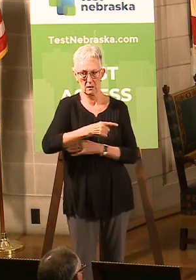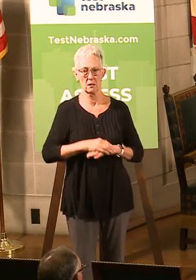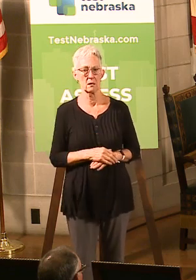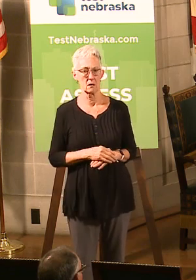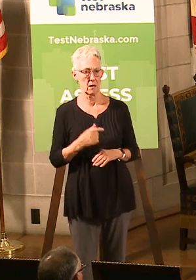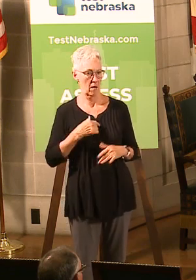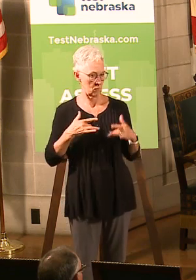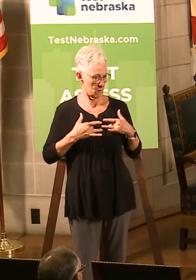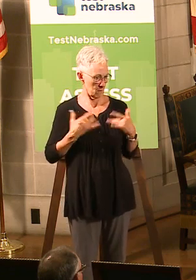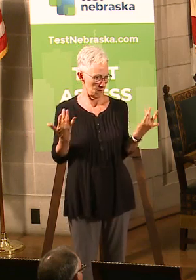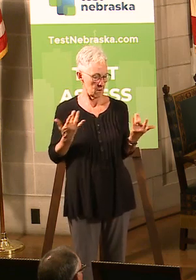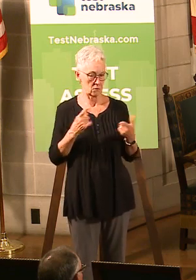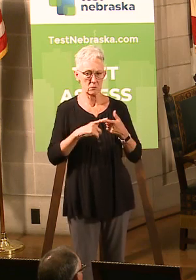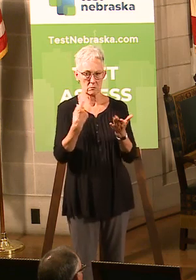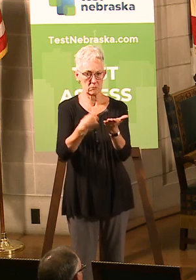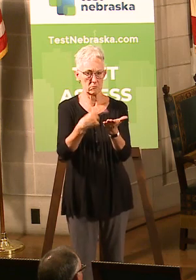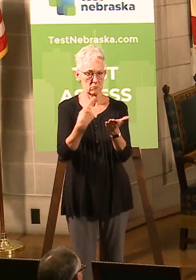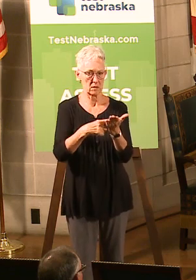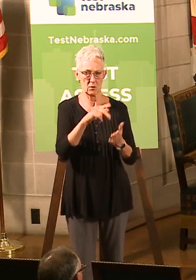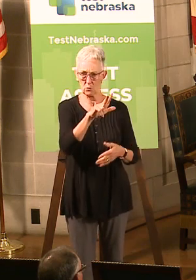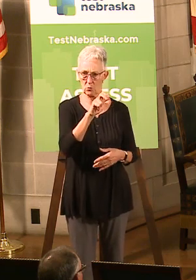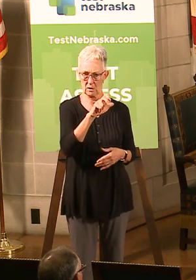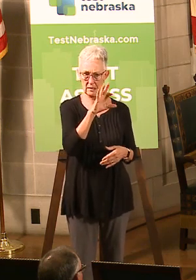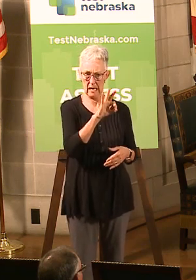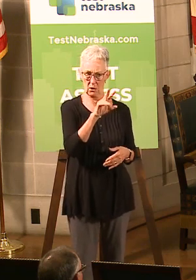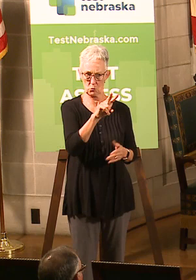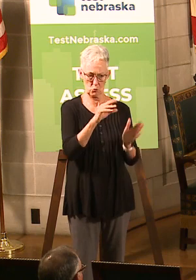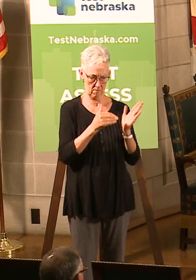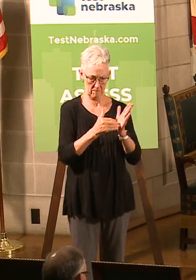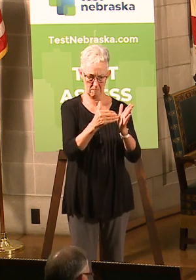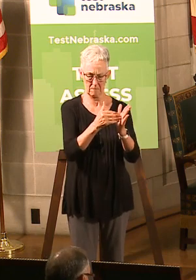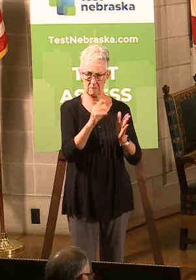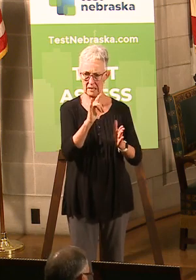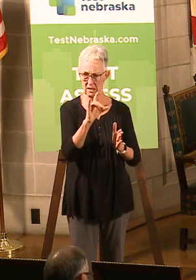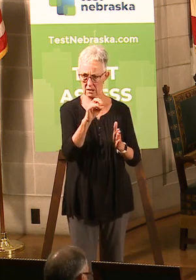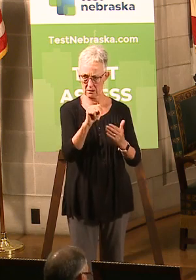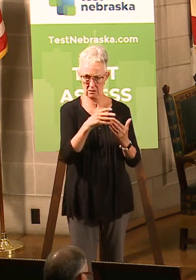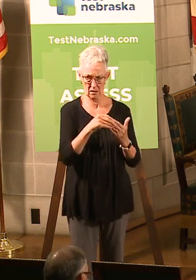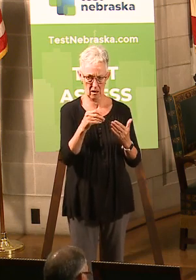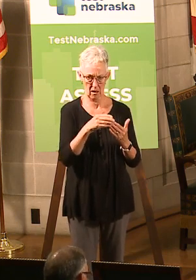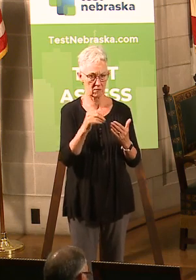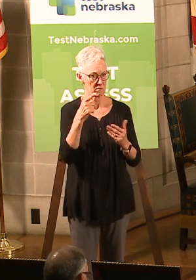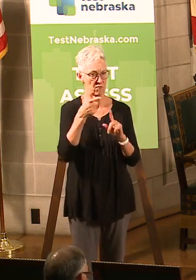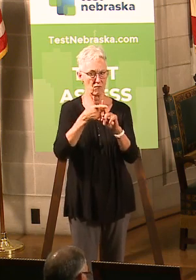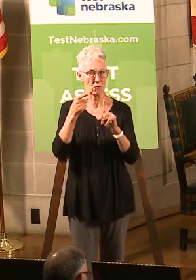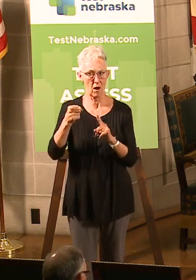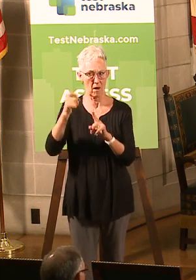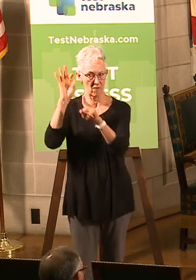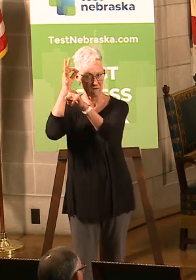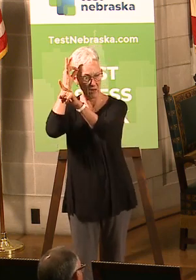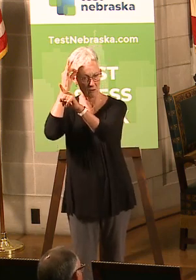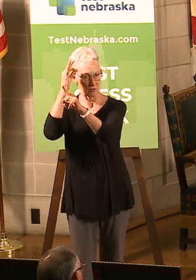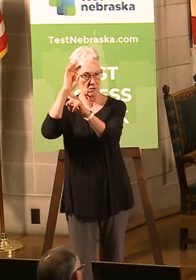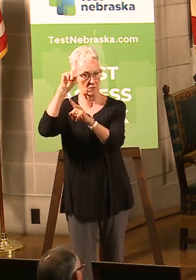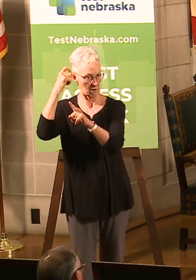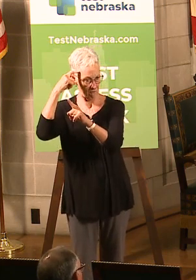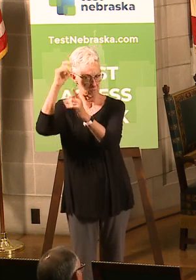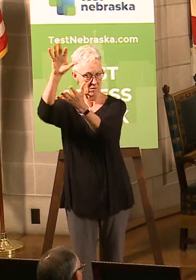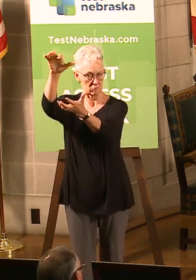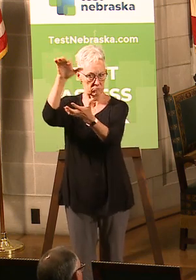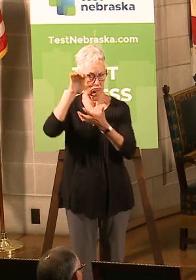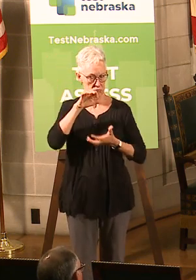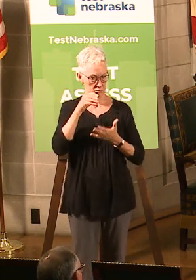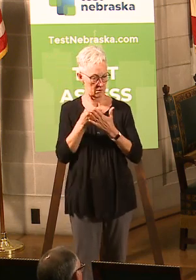talk about the utilization of about $392 million in COVID relief funding from the federal government to